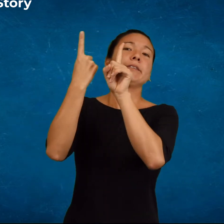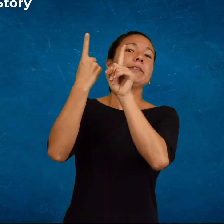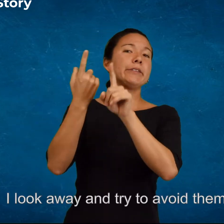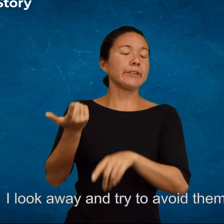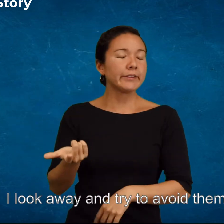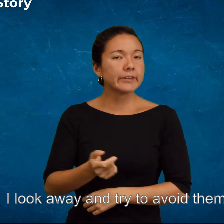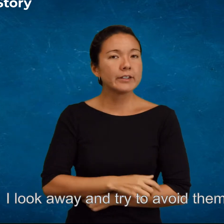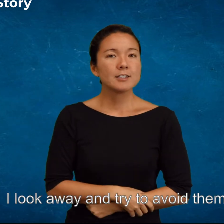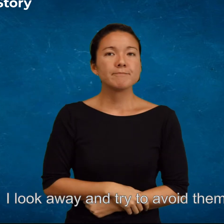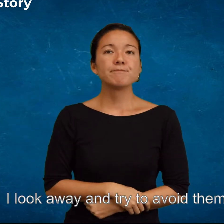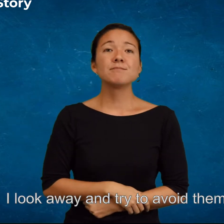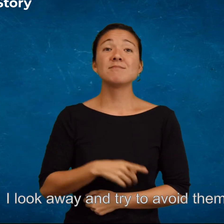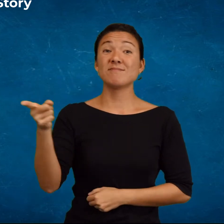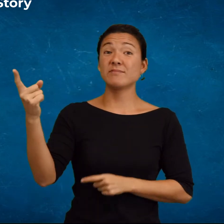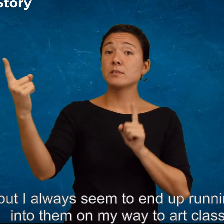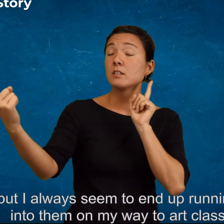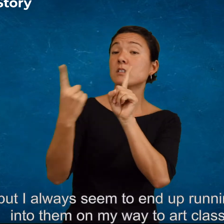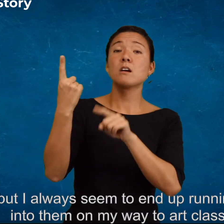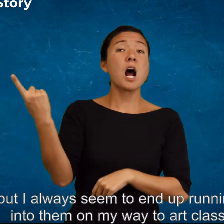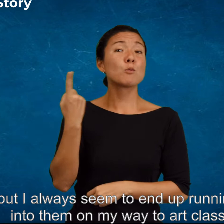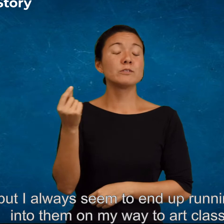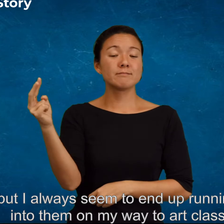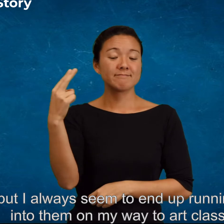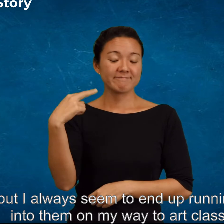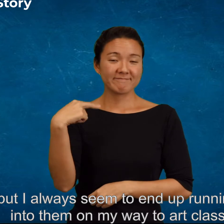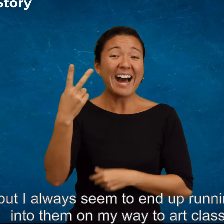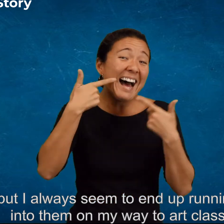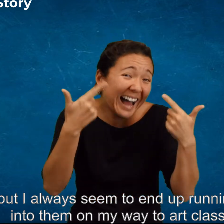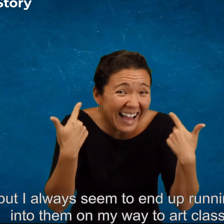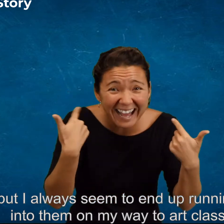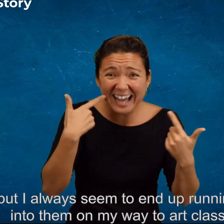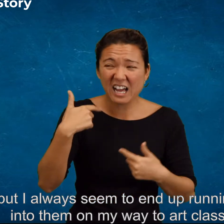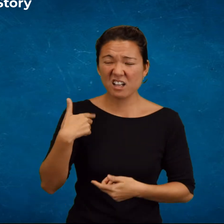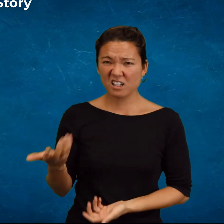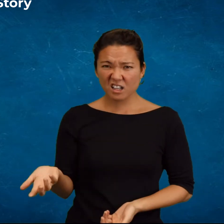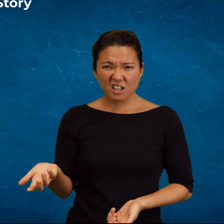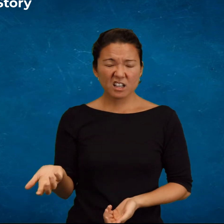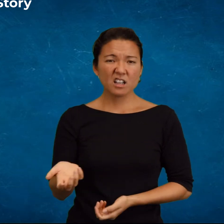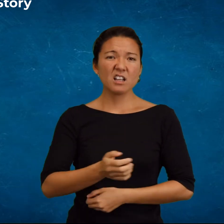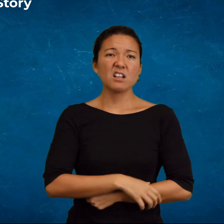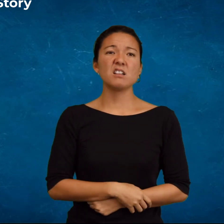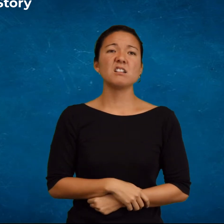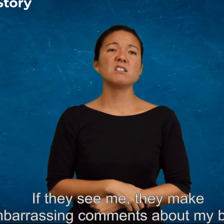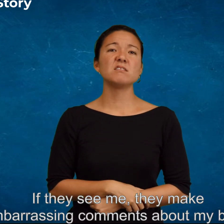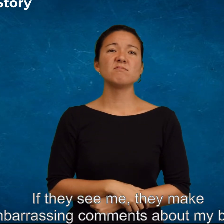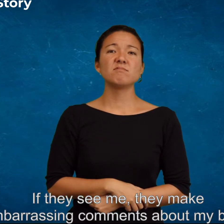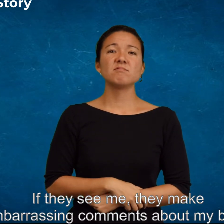I look away and try to avoid them but I always seem to end up running into them on my way to art class. If they see me